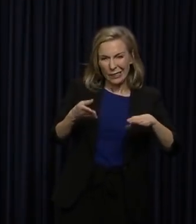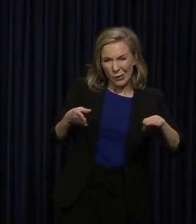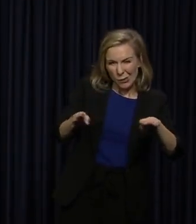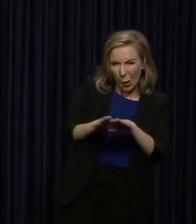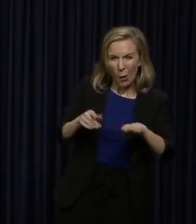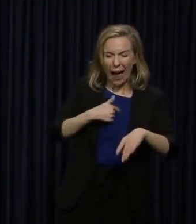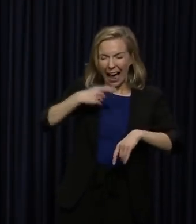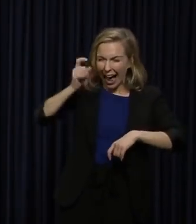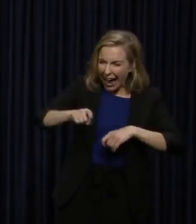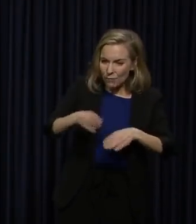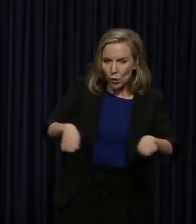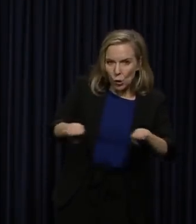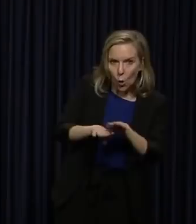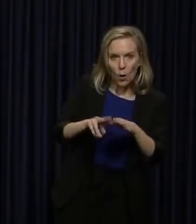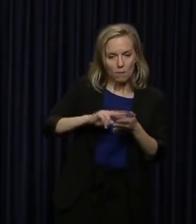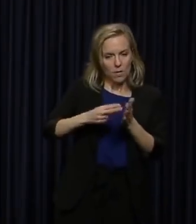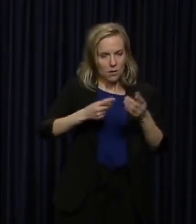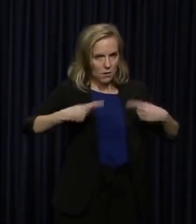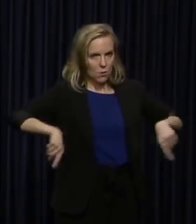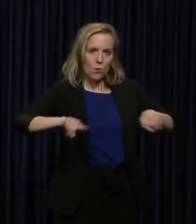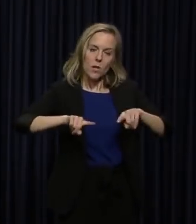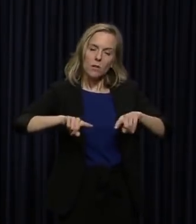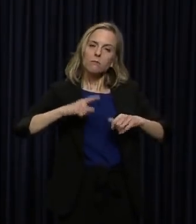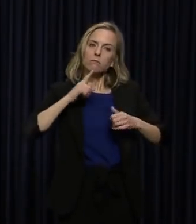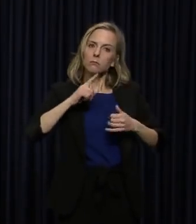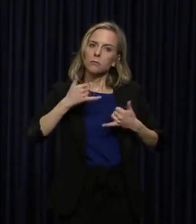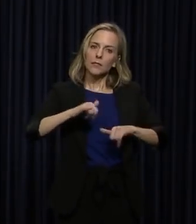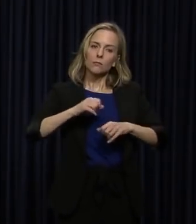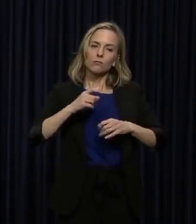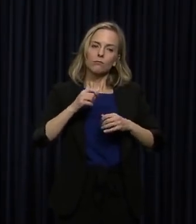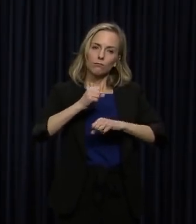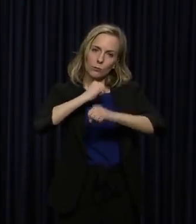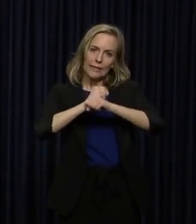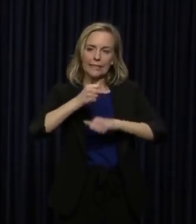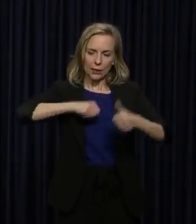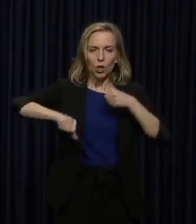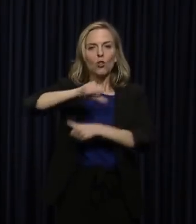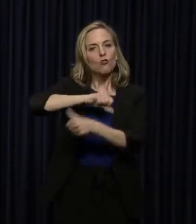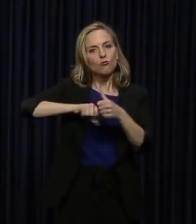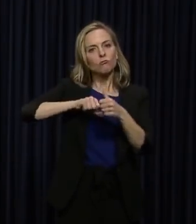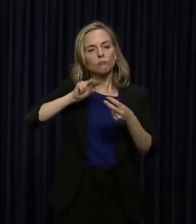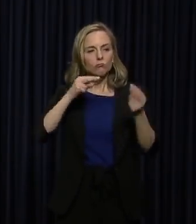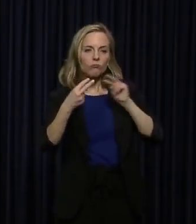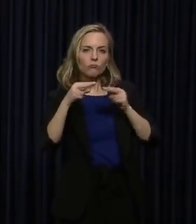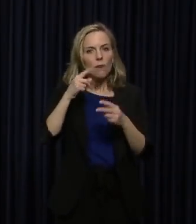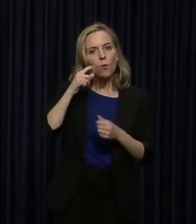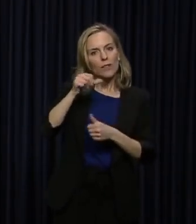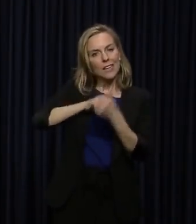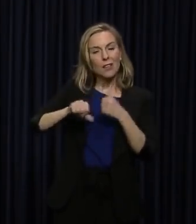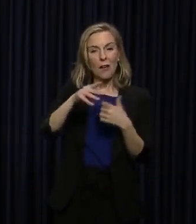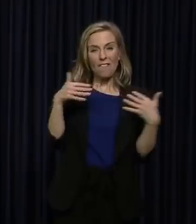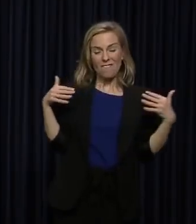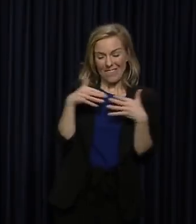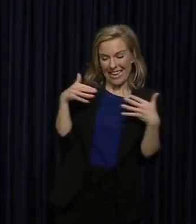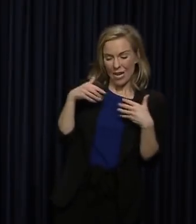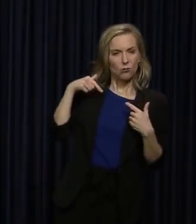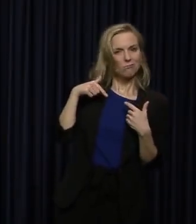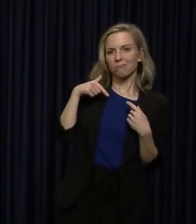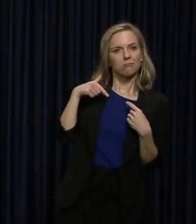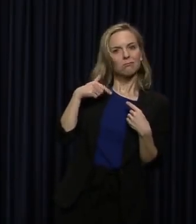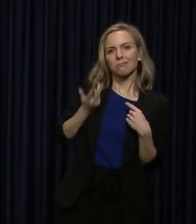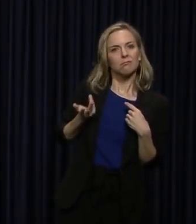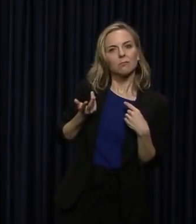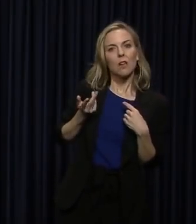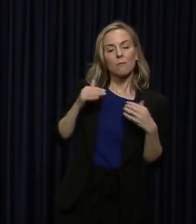we close it, that we step up and we still look out for each other. Remember, fear, if